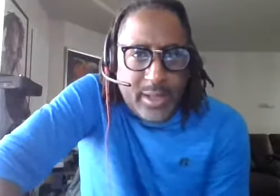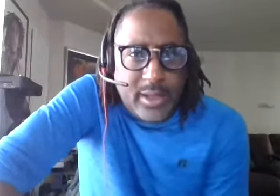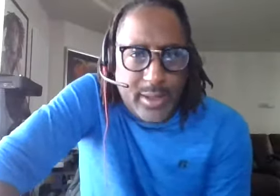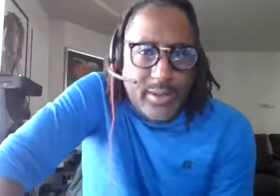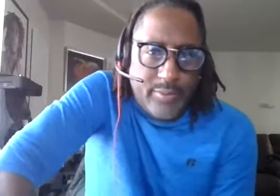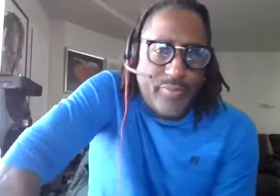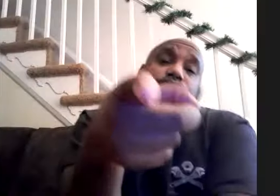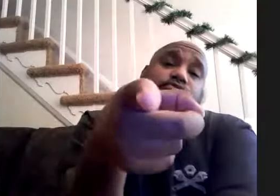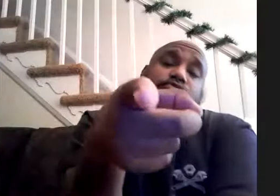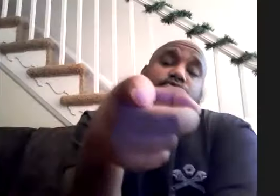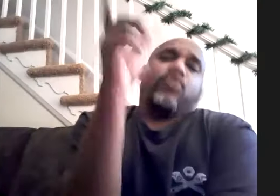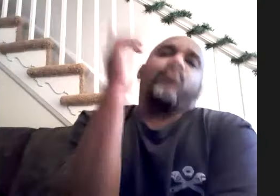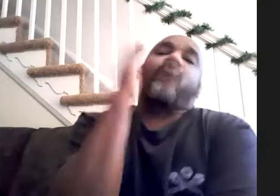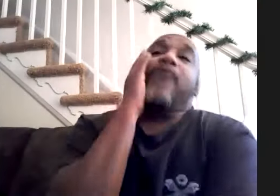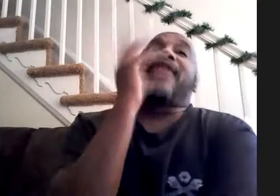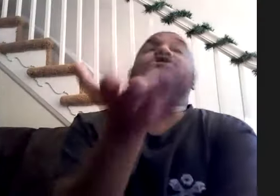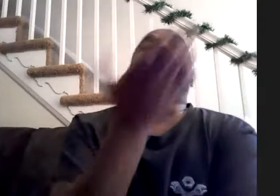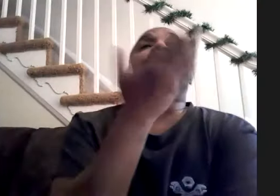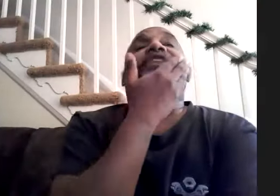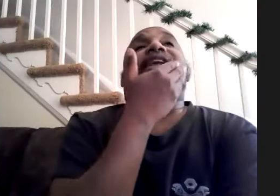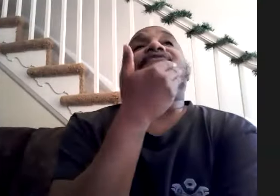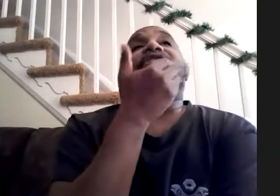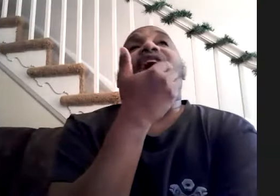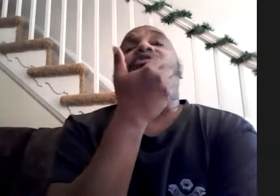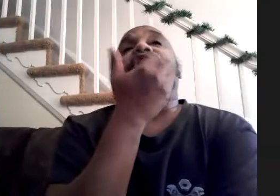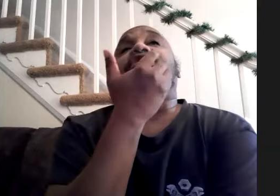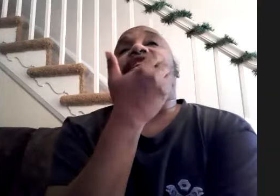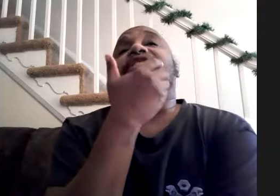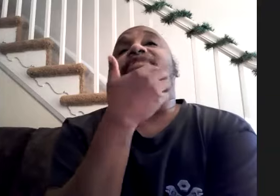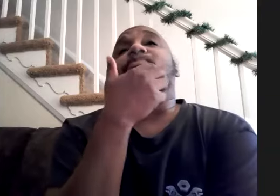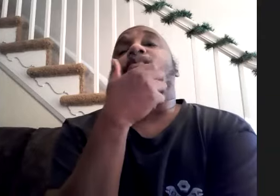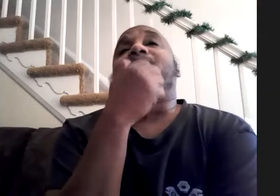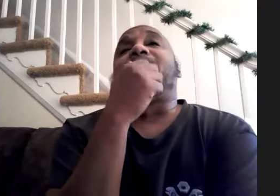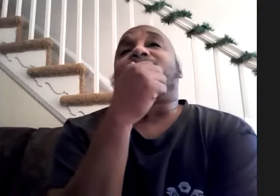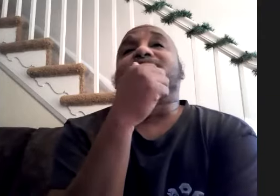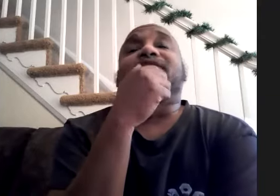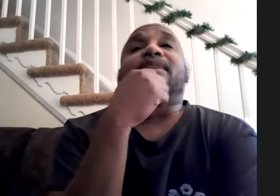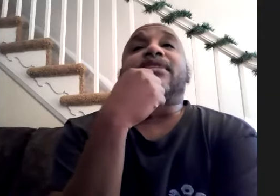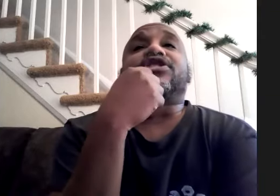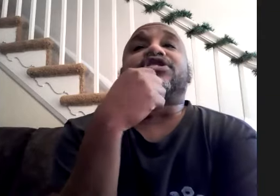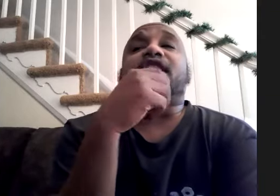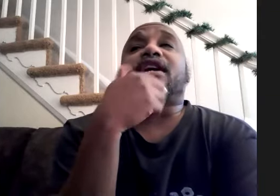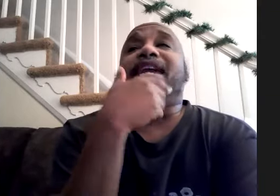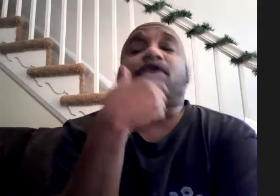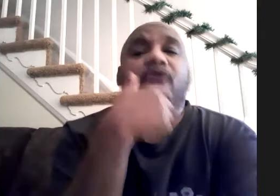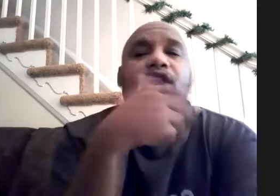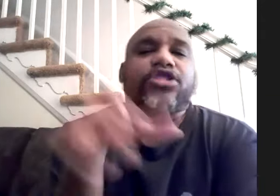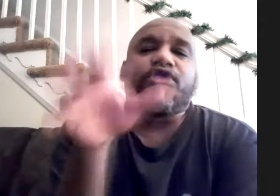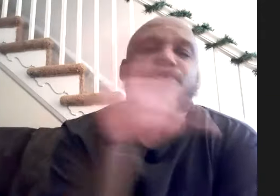right well that was the other thing that i figured out was and and one of my friends said something interesting guy named craig austin who's an